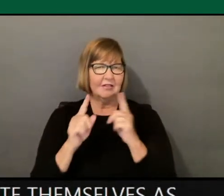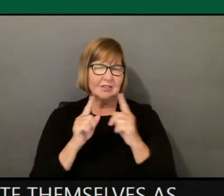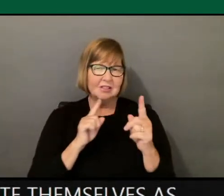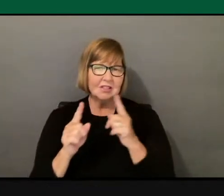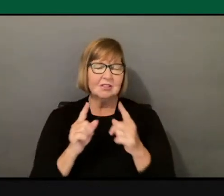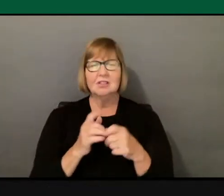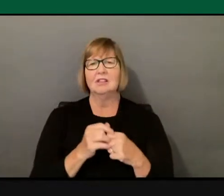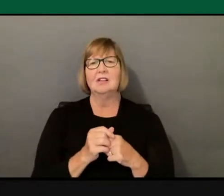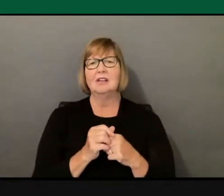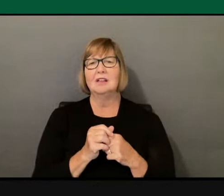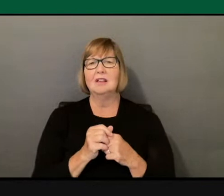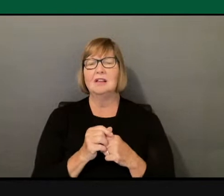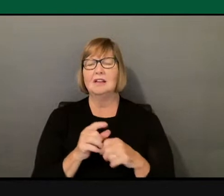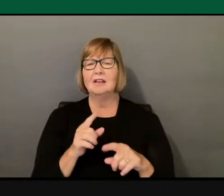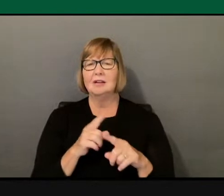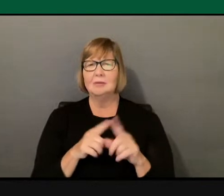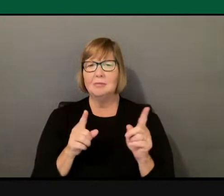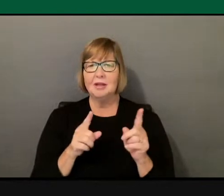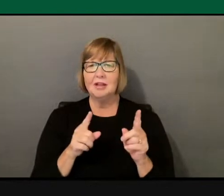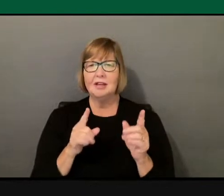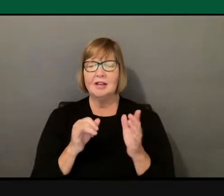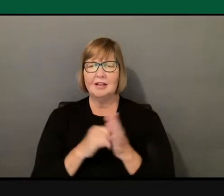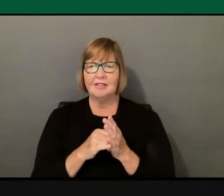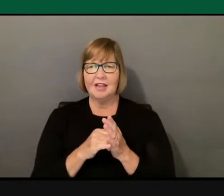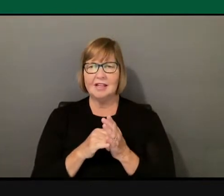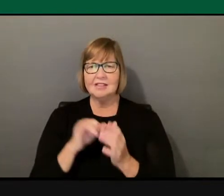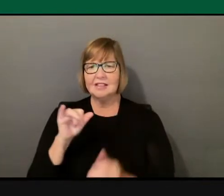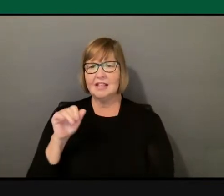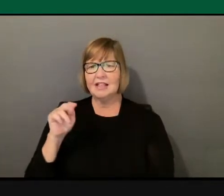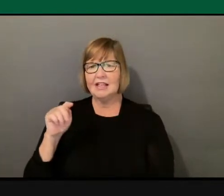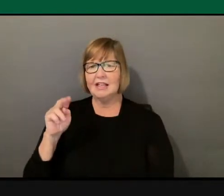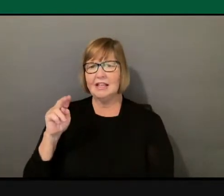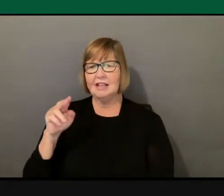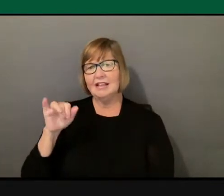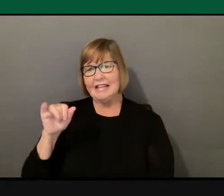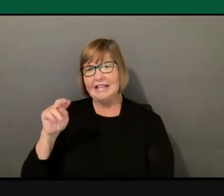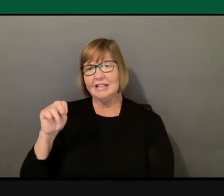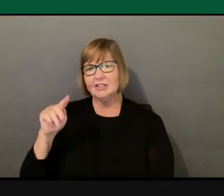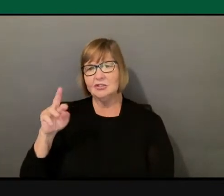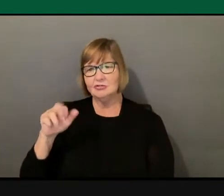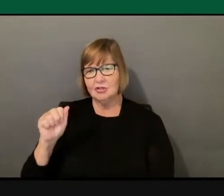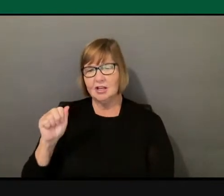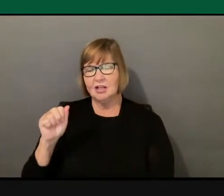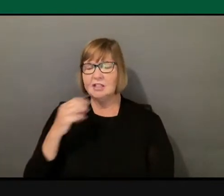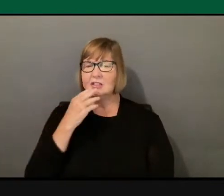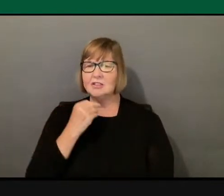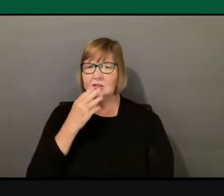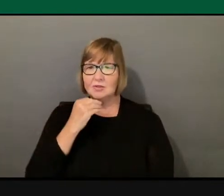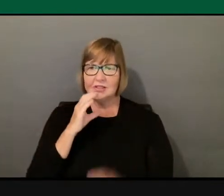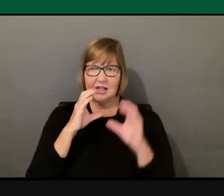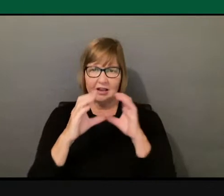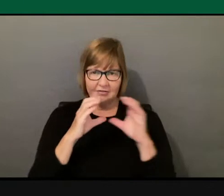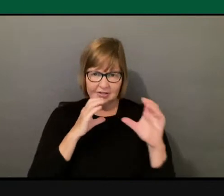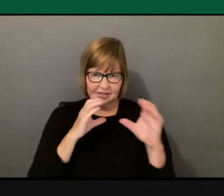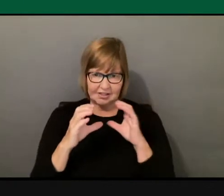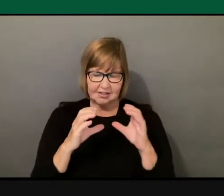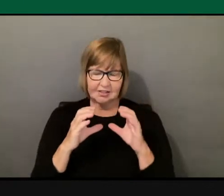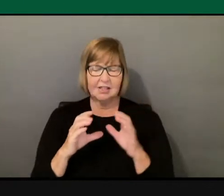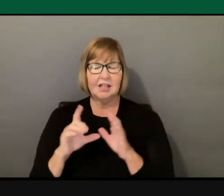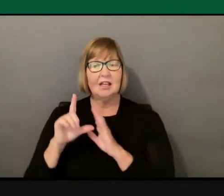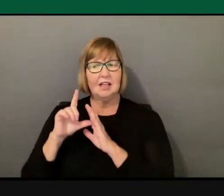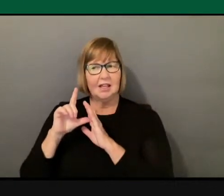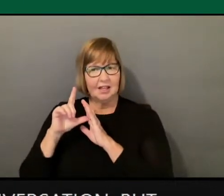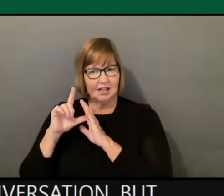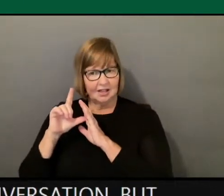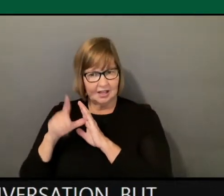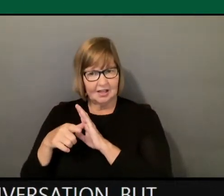fundamentally in the first century is an intra-Jewish conversation. But then later on, once Gentiles enter into the fold and just kind